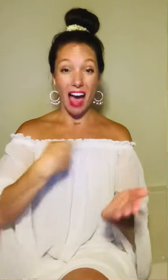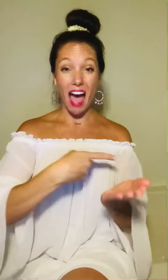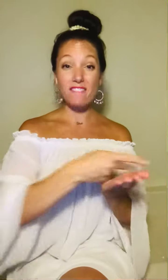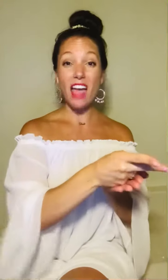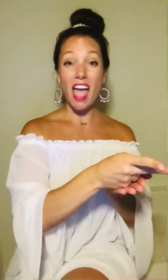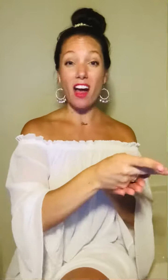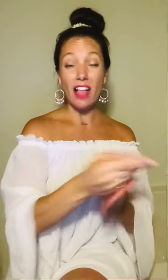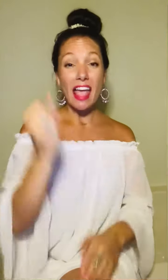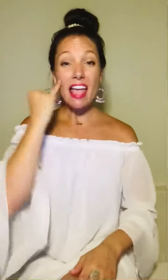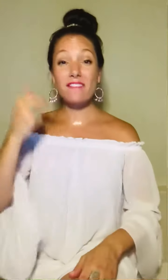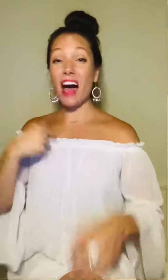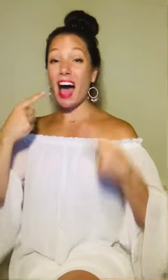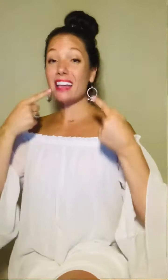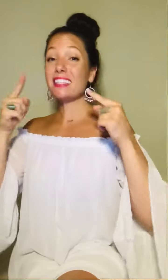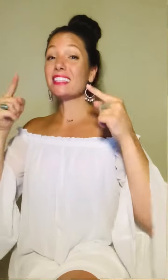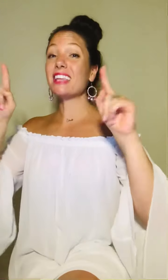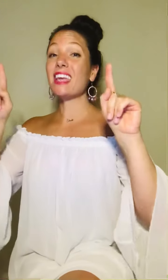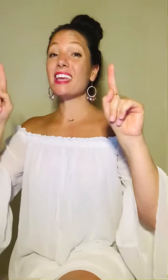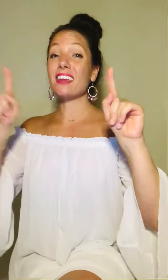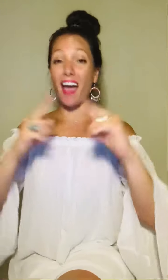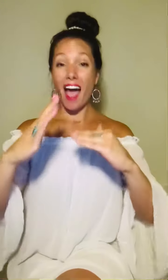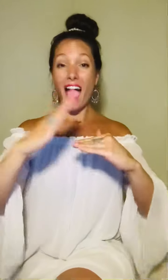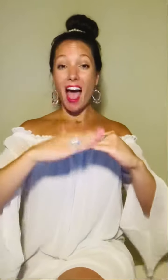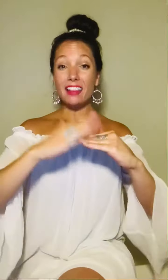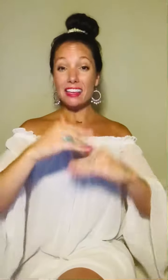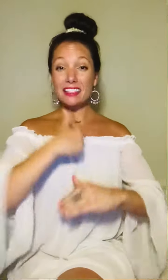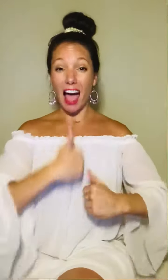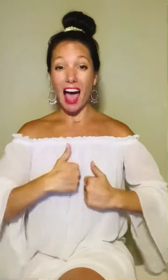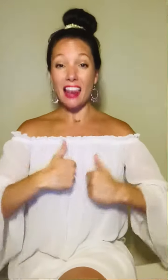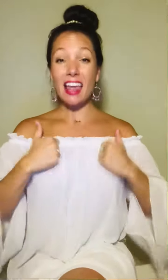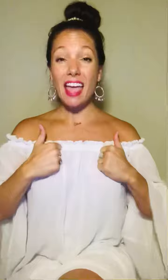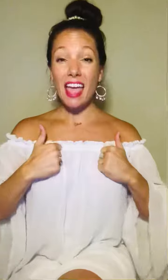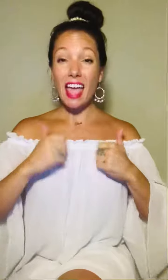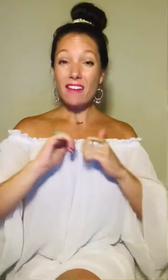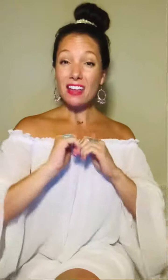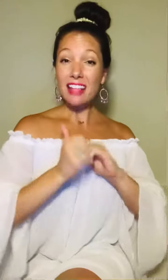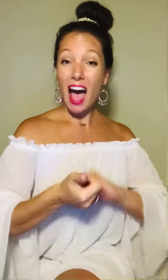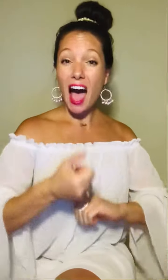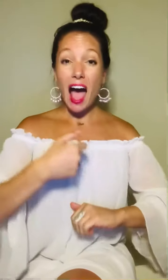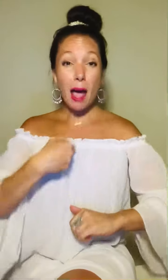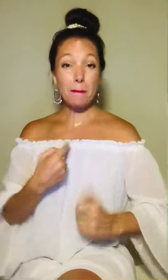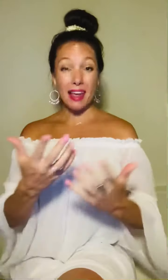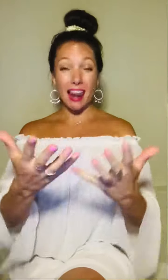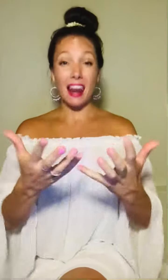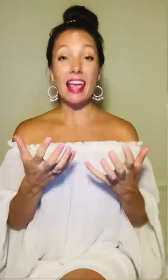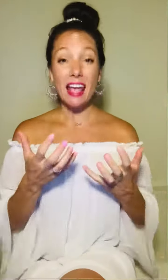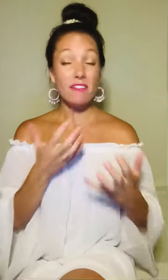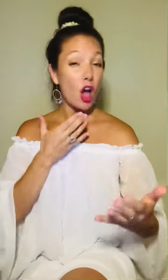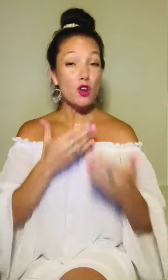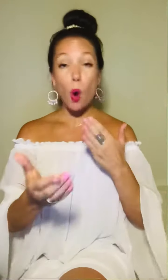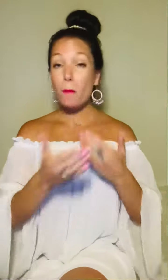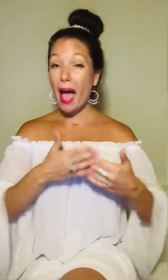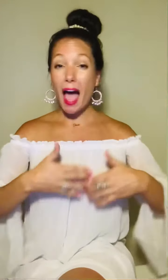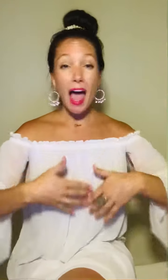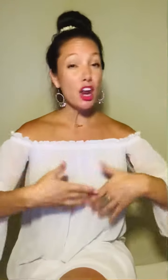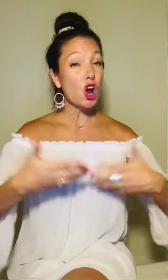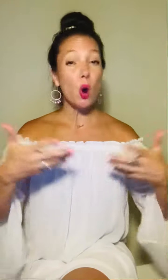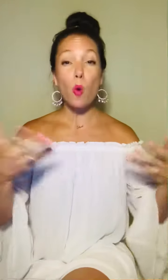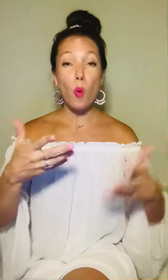I fail, if I succeed At least I'll live if I can live No matter what